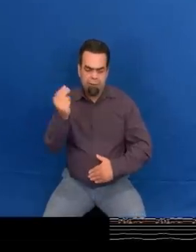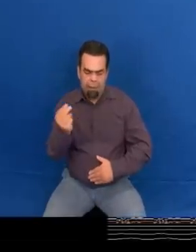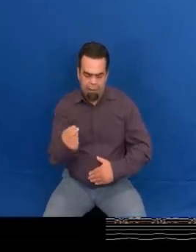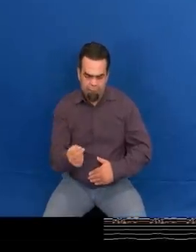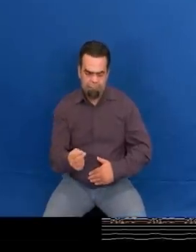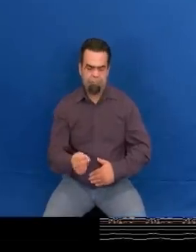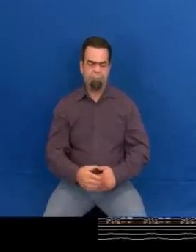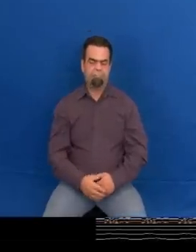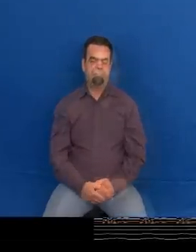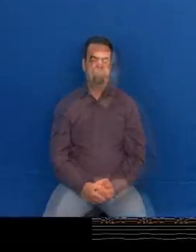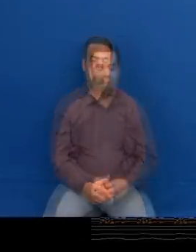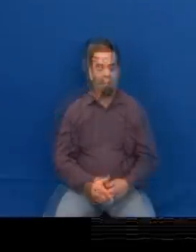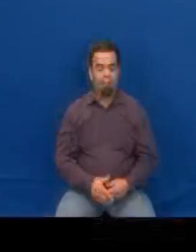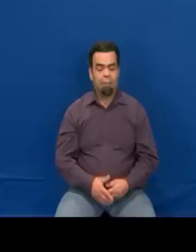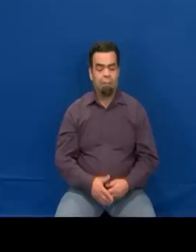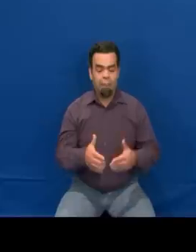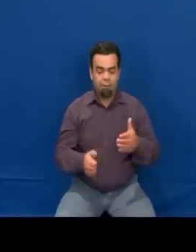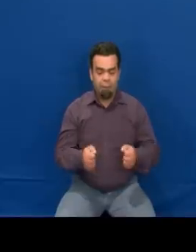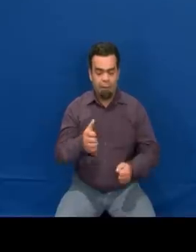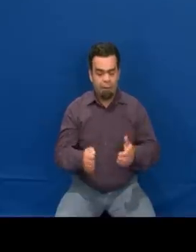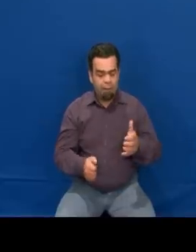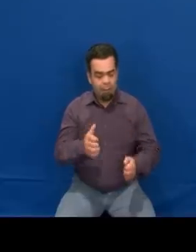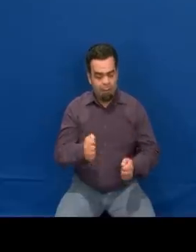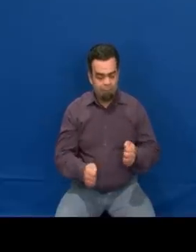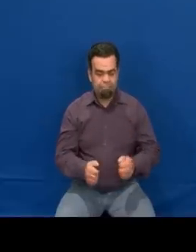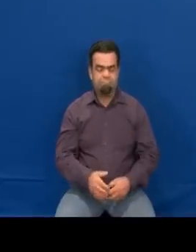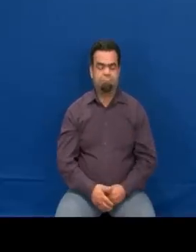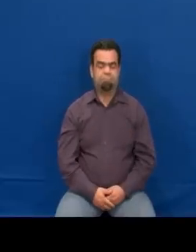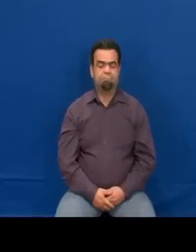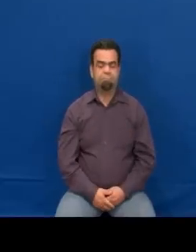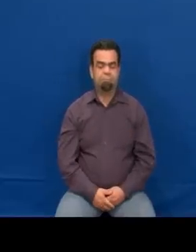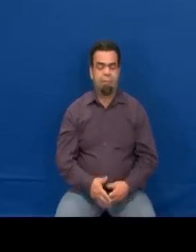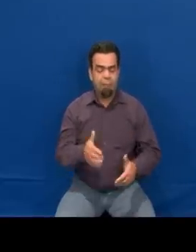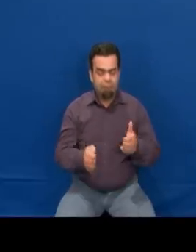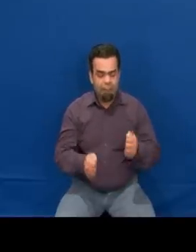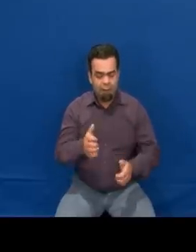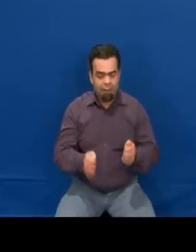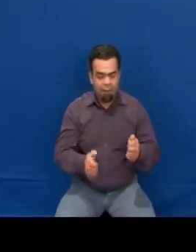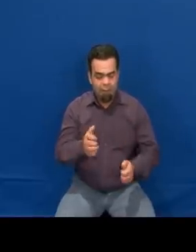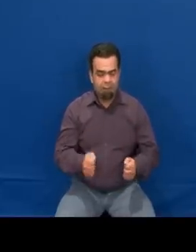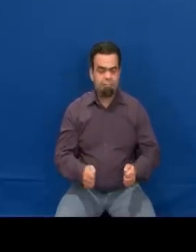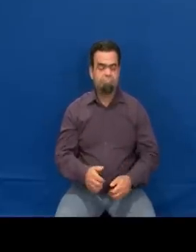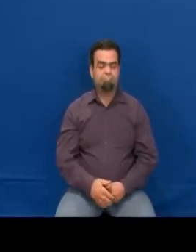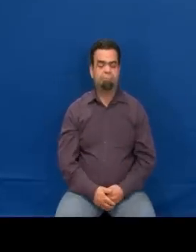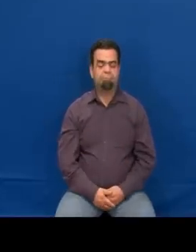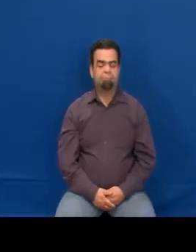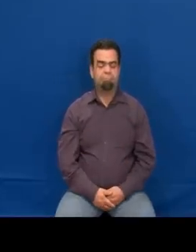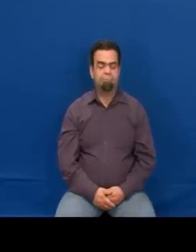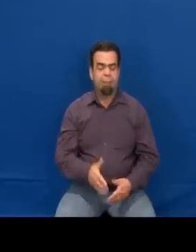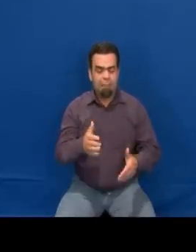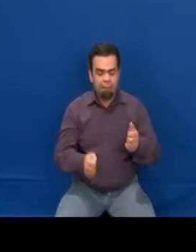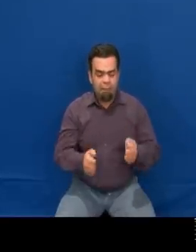features encode the position of the hands relative to the signer. Hand shape features encode the different canonical hand postures.